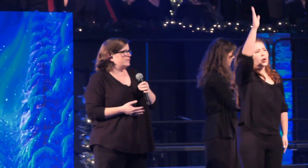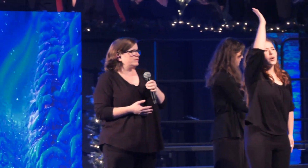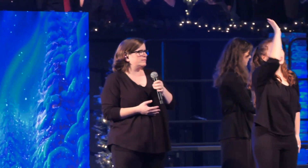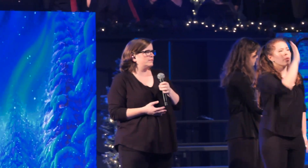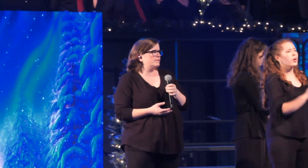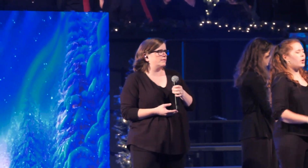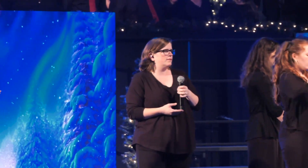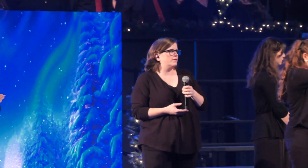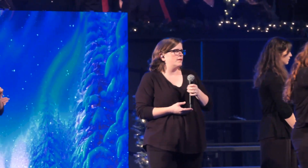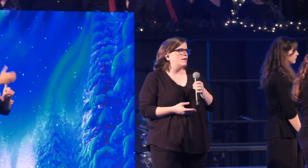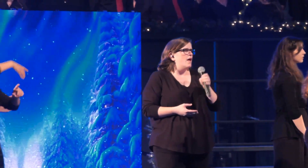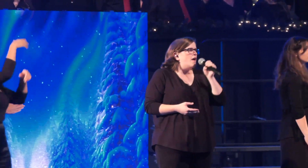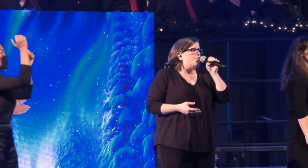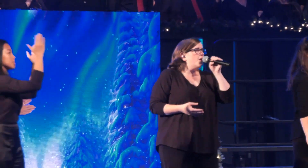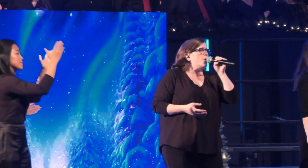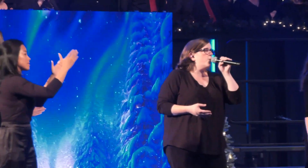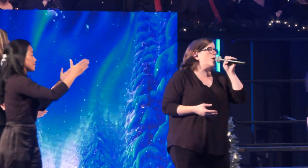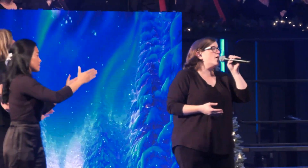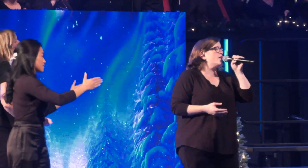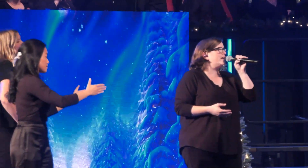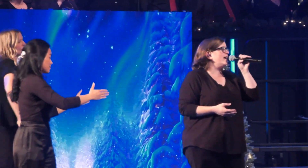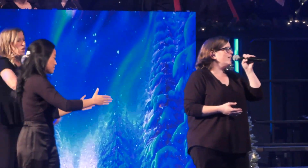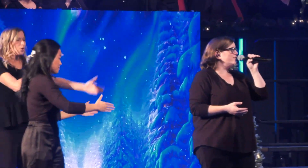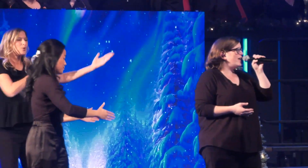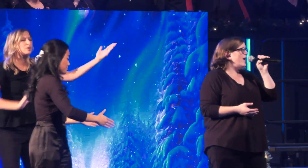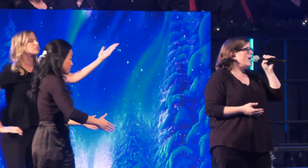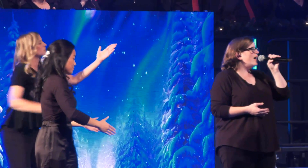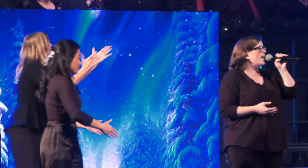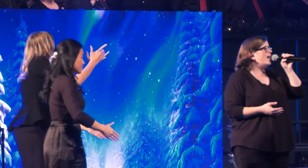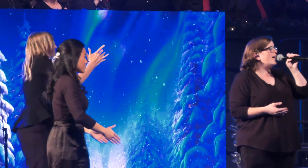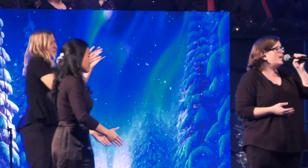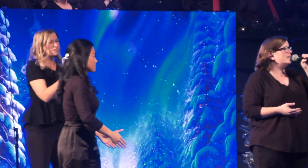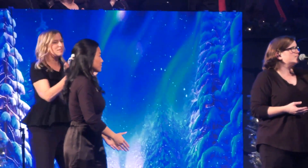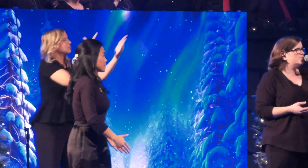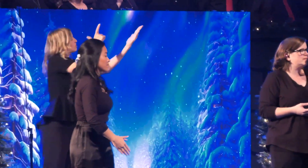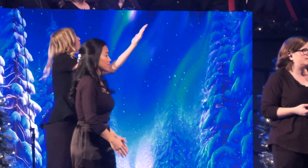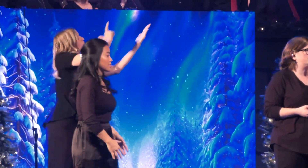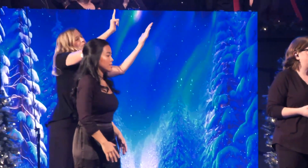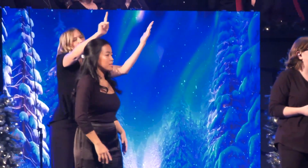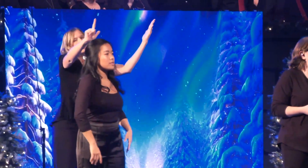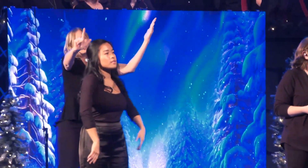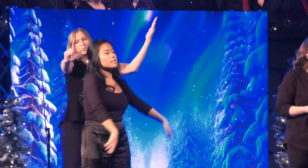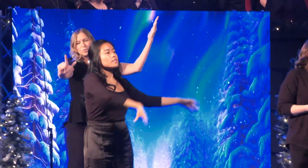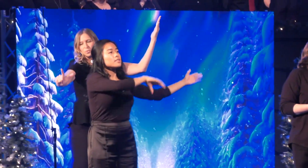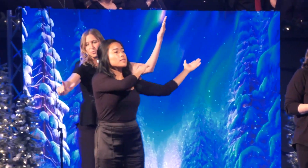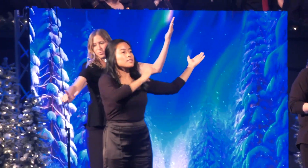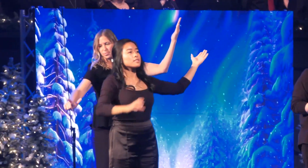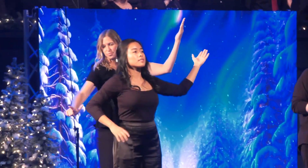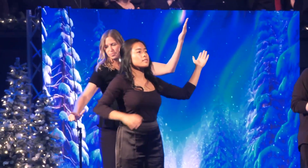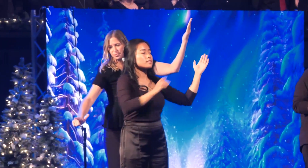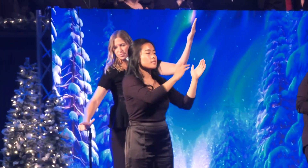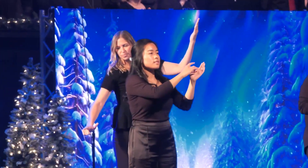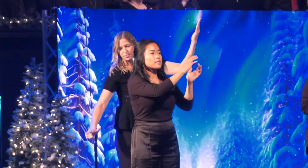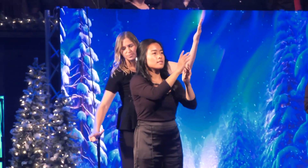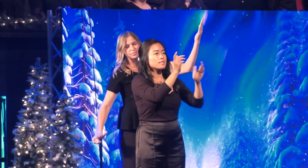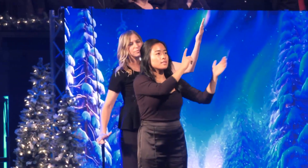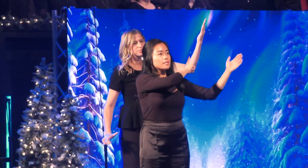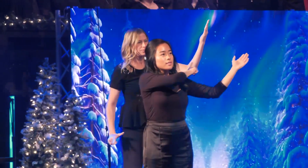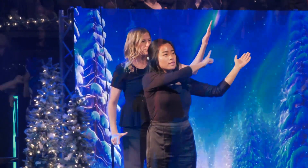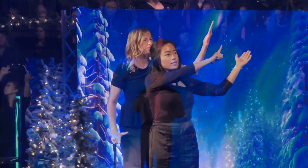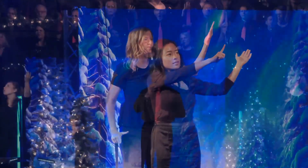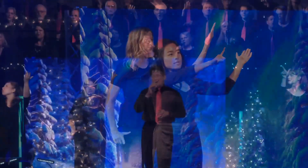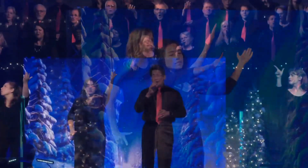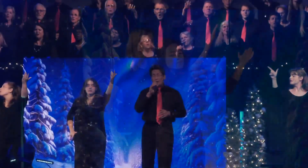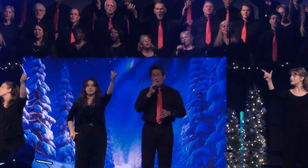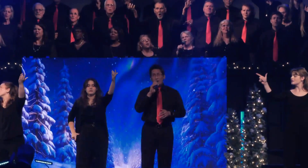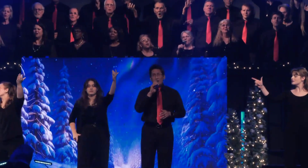Oh, the world now with the hurt and flesh Christ Jesus the